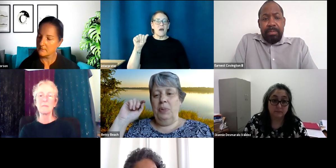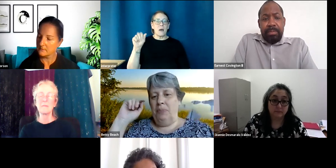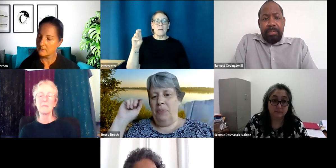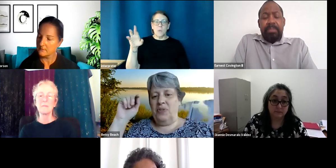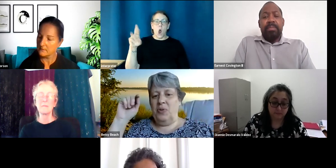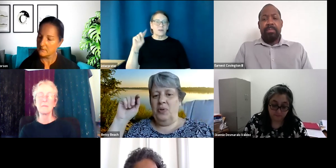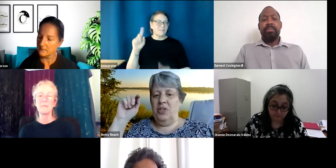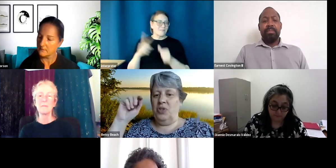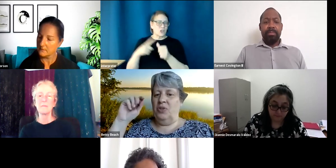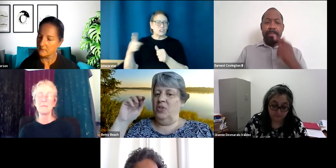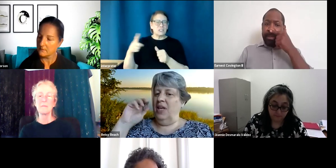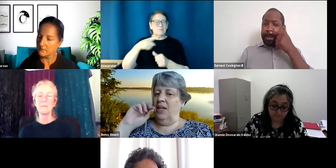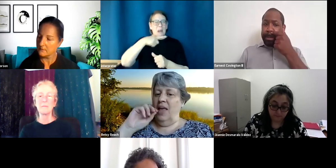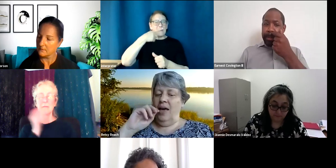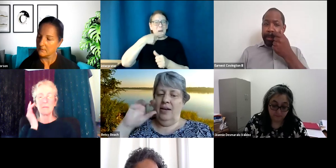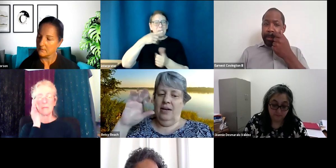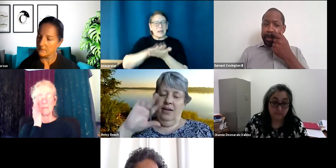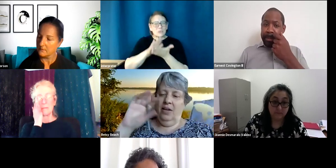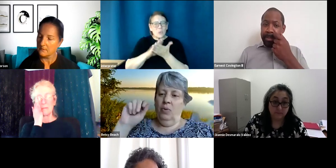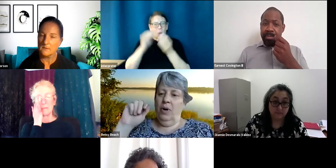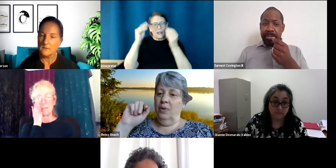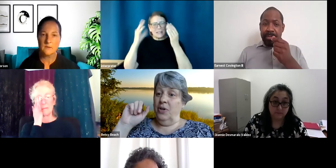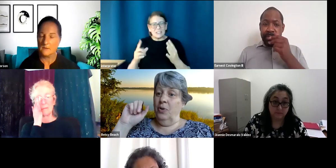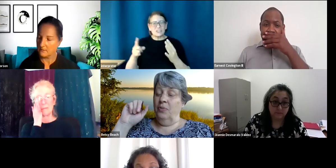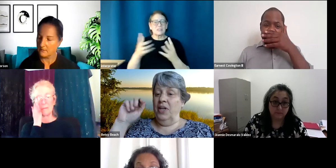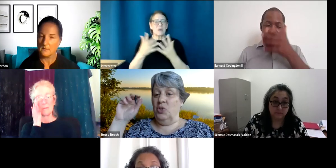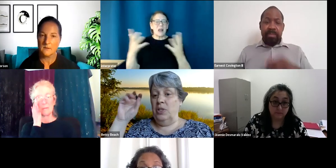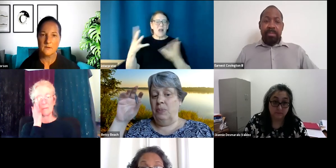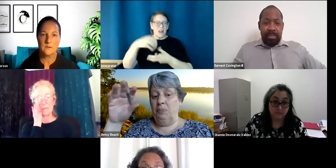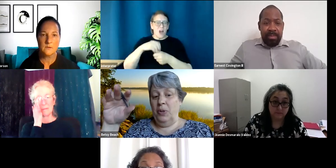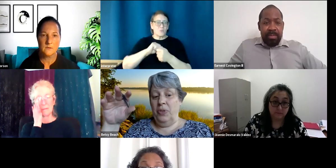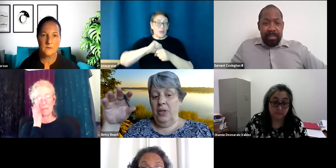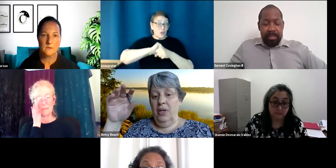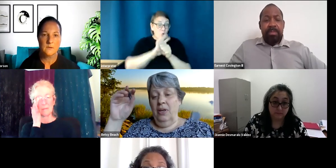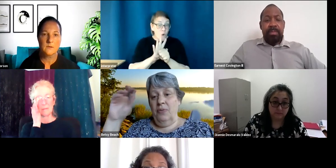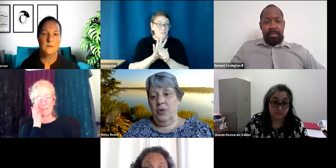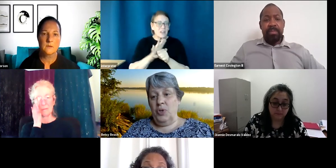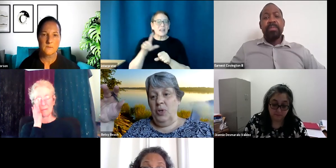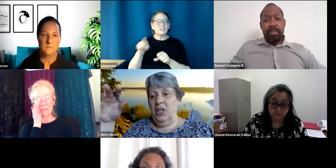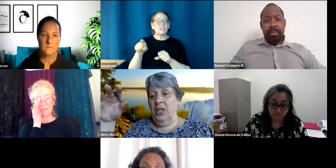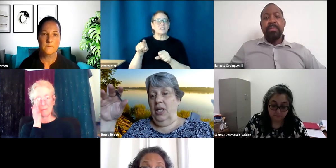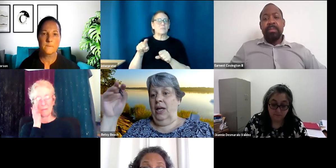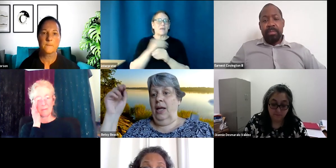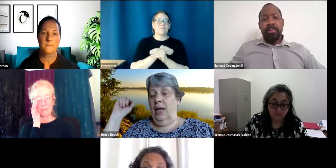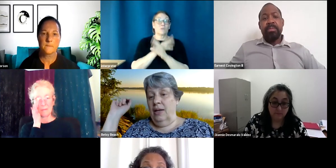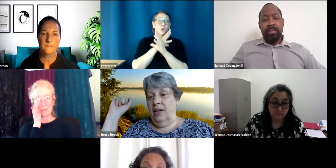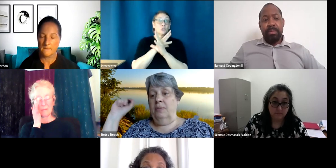a public school teacher. She's had a lot go on with COVID and she's been both virtual and in